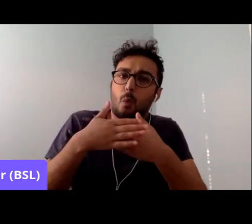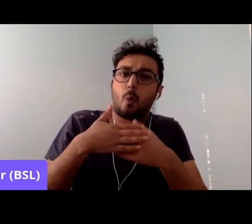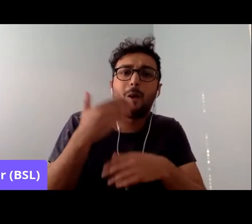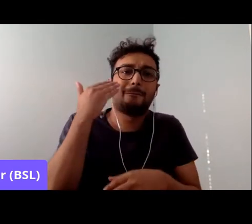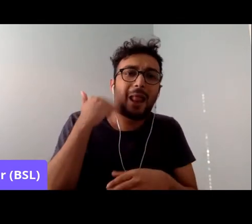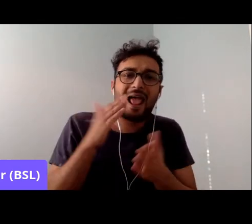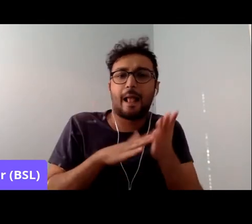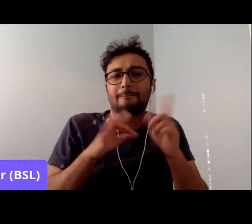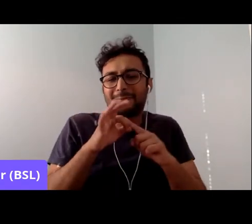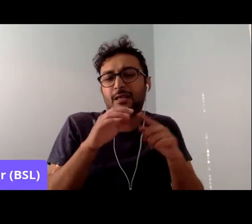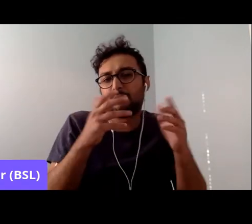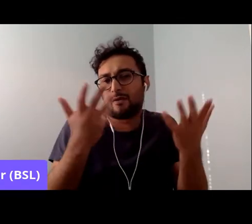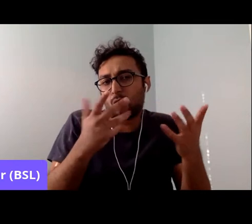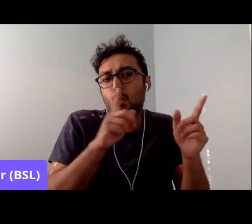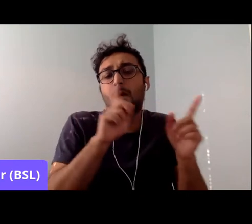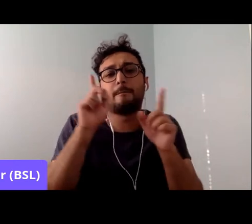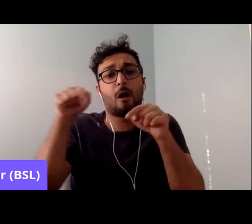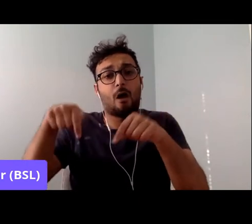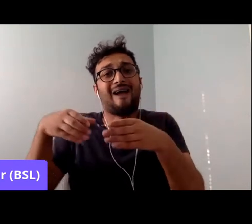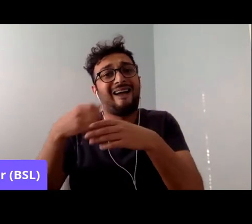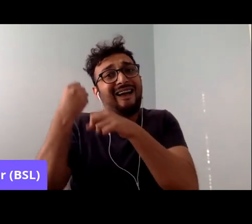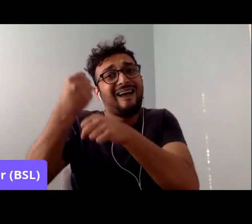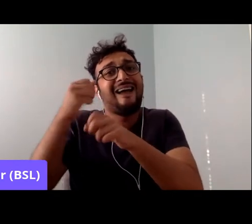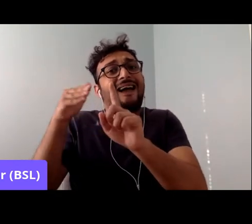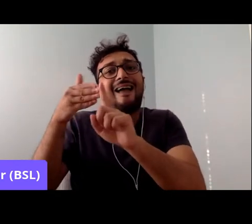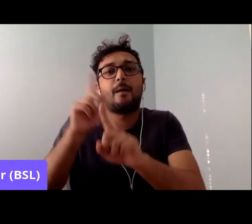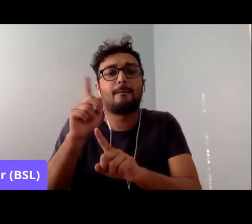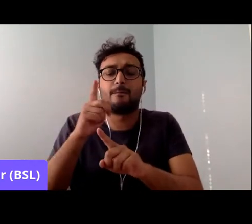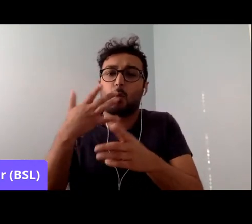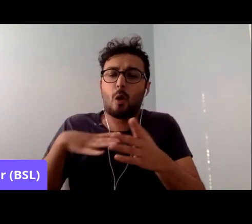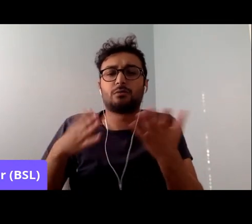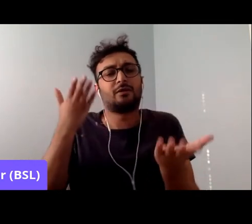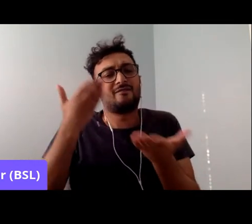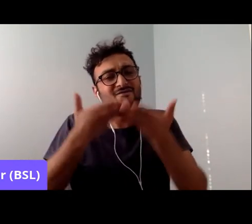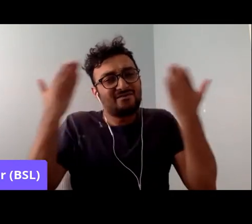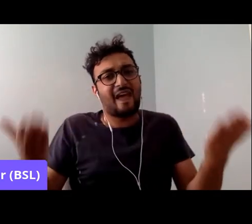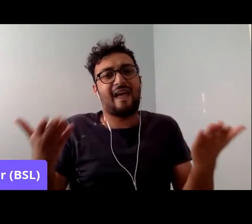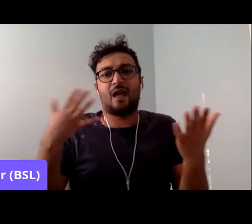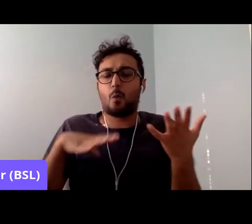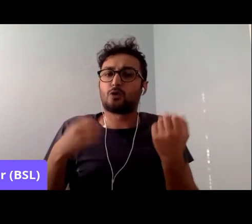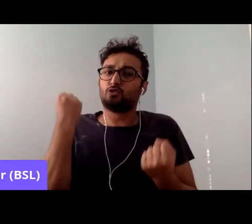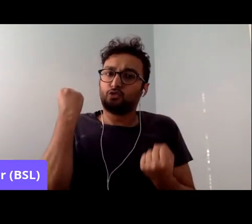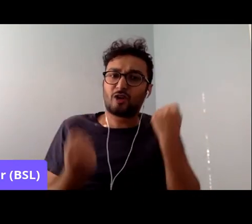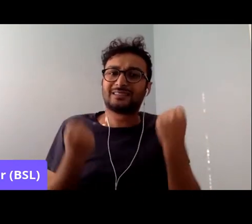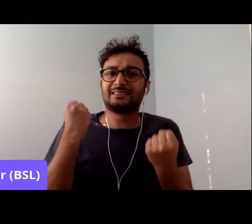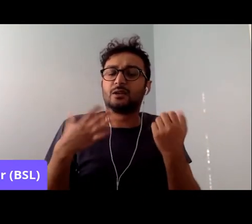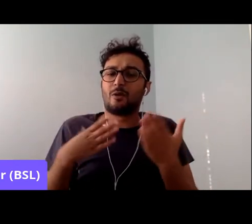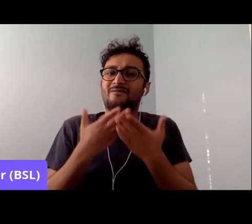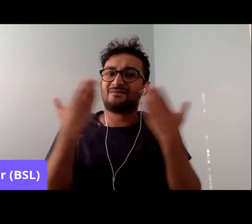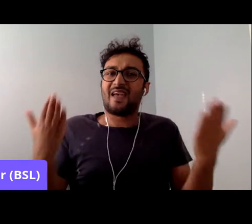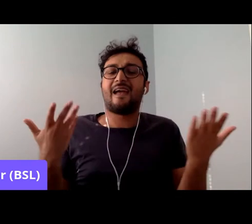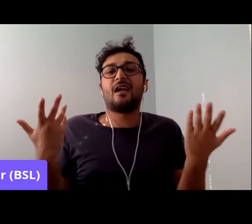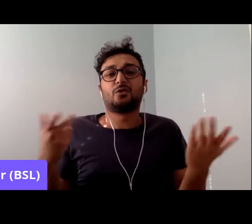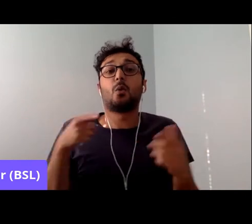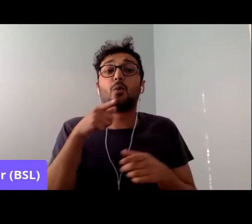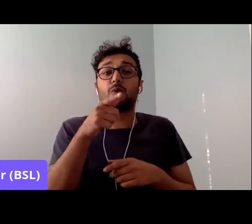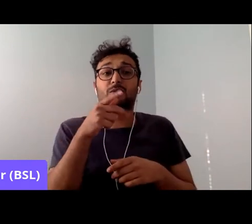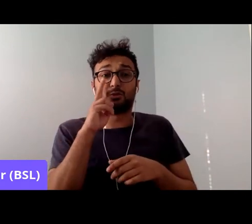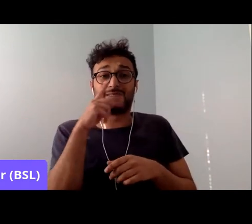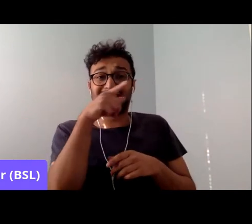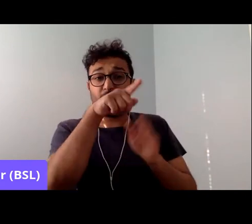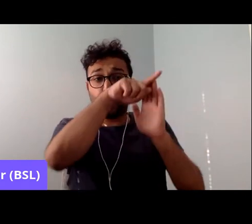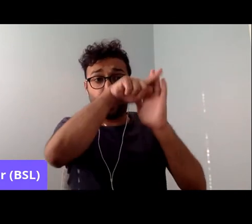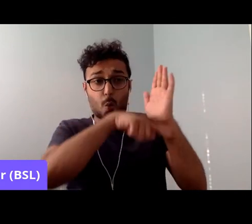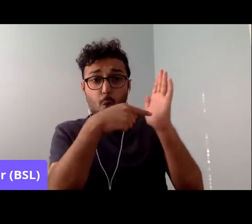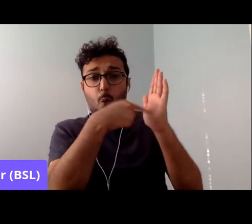justice, using these constitutional demands for a black section and so on, as a vehicle for